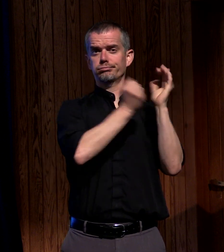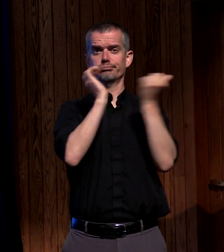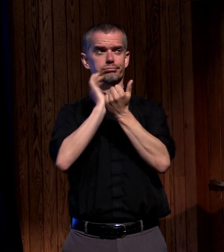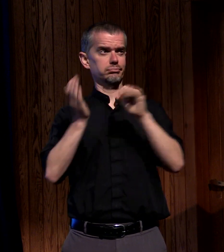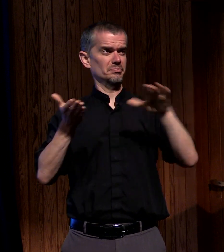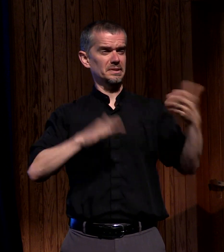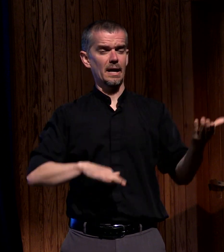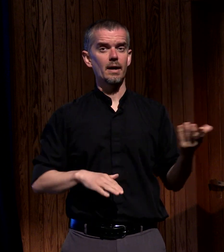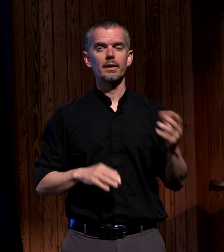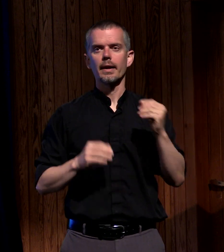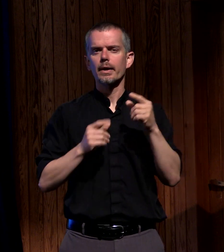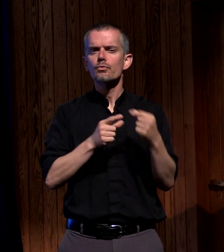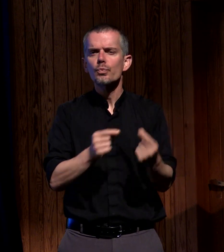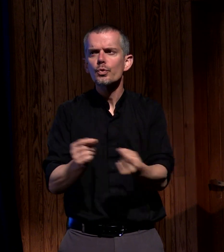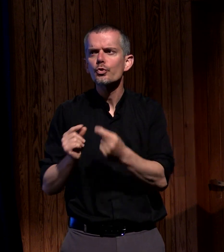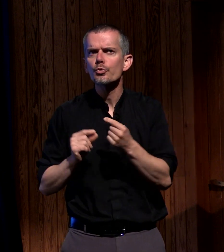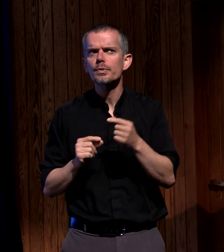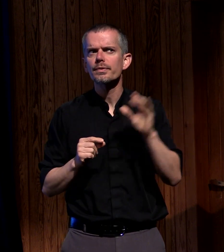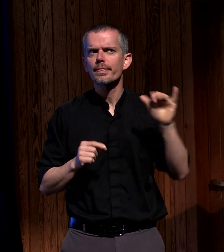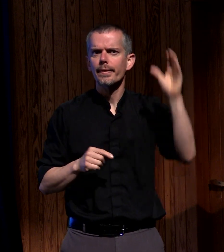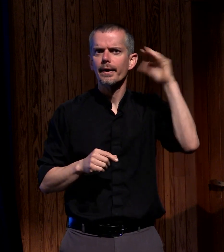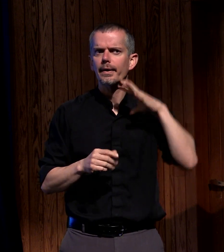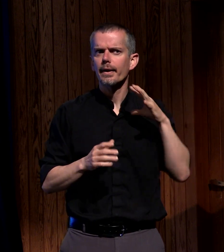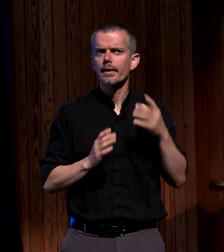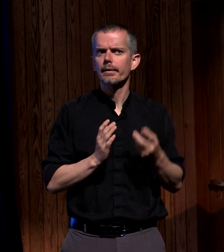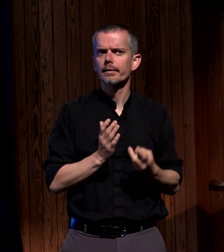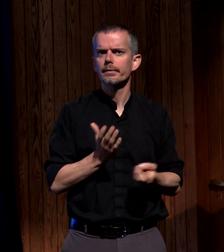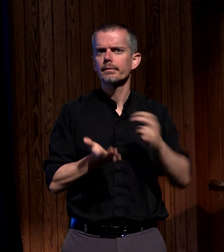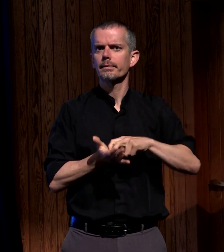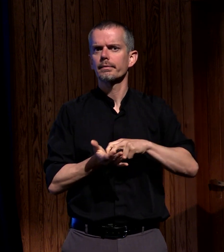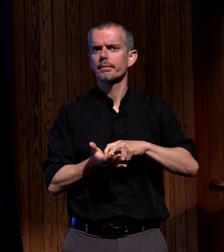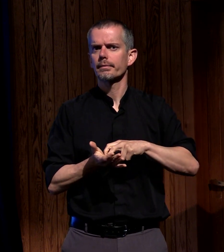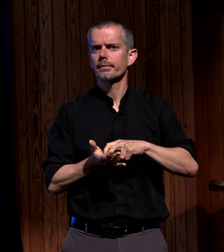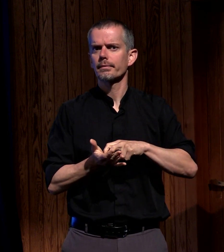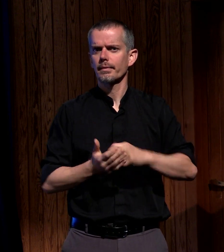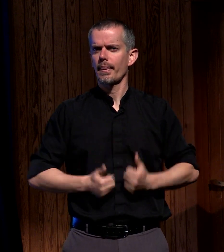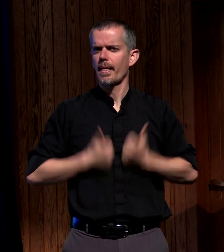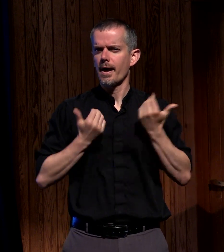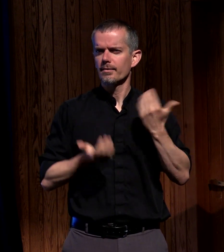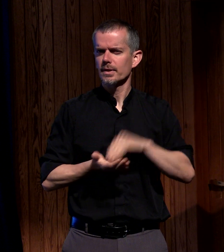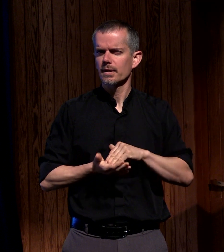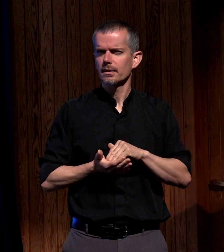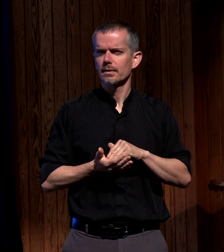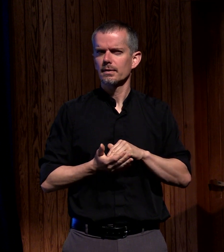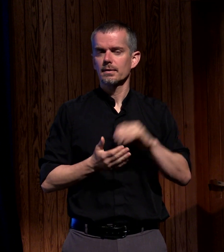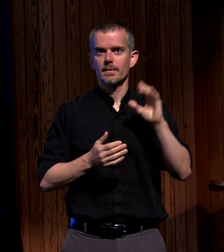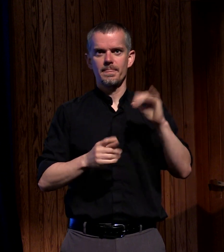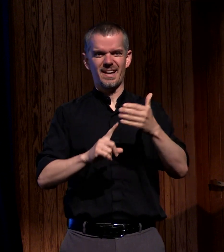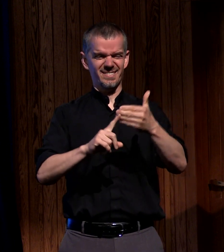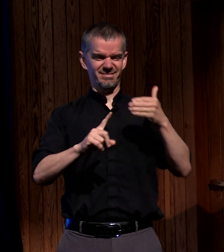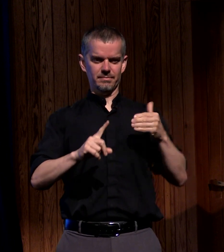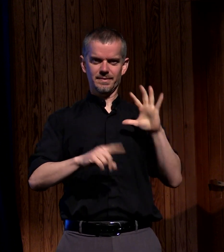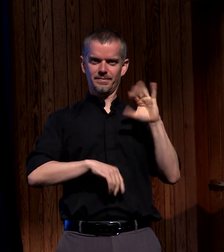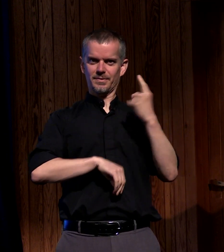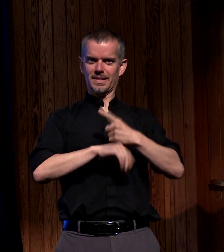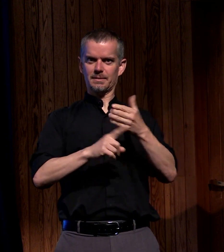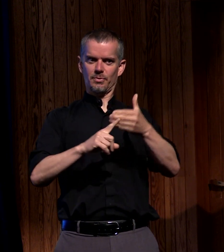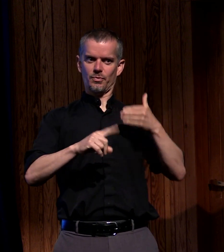rumors spreading that he rose from the dead that all took place during that Passover celebration 50